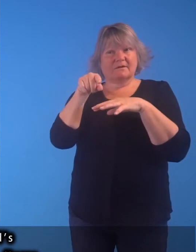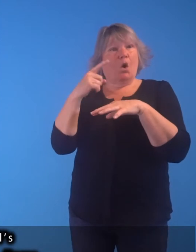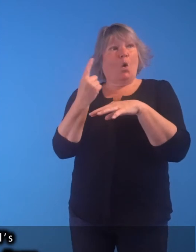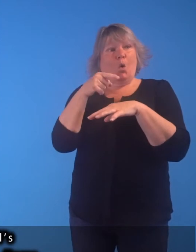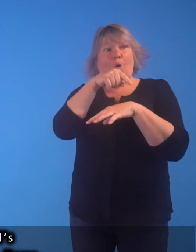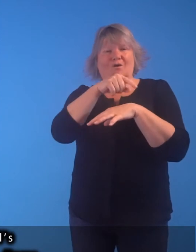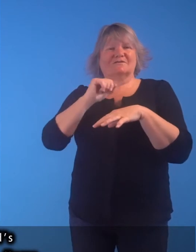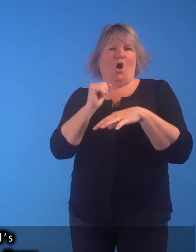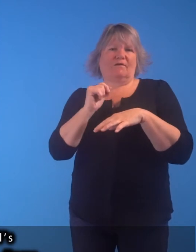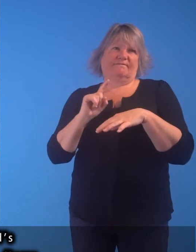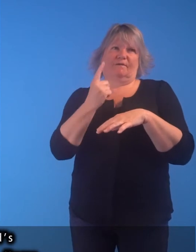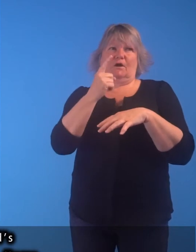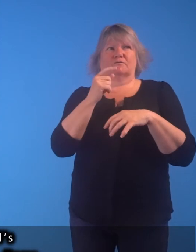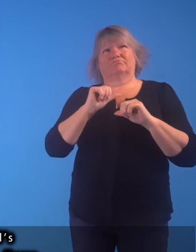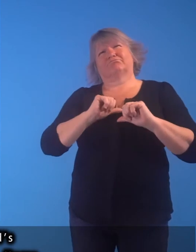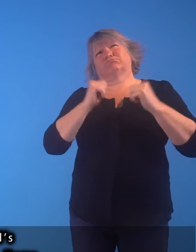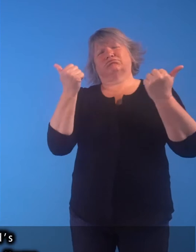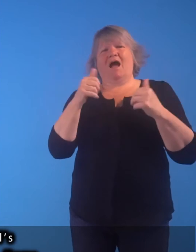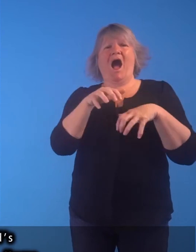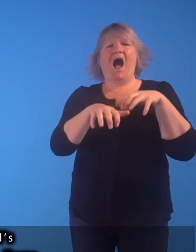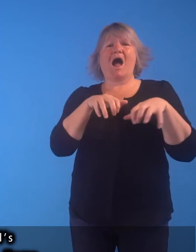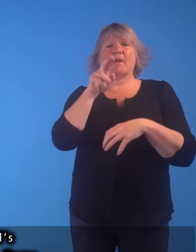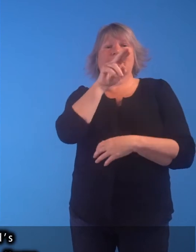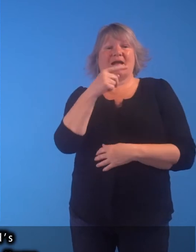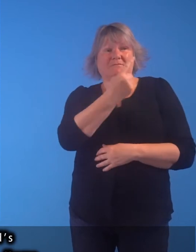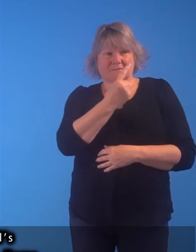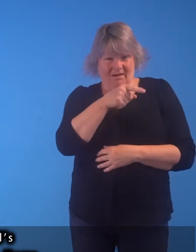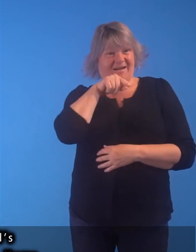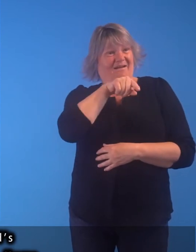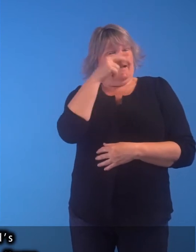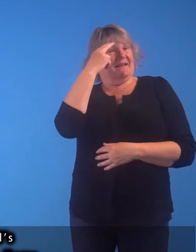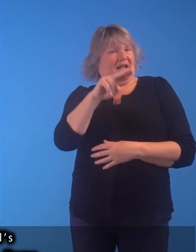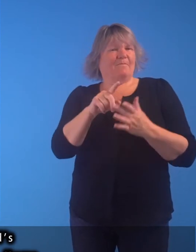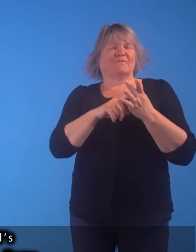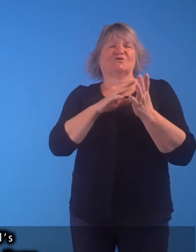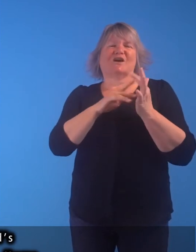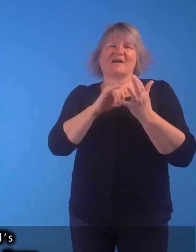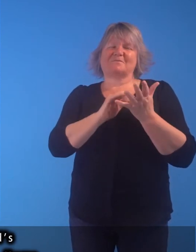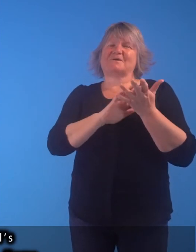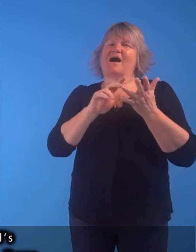is brought to life by Scotland's first great animal painter, James Howe.